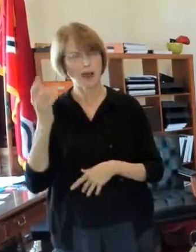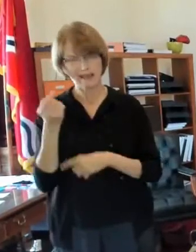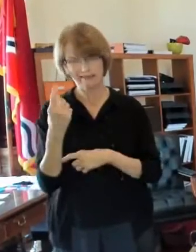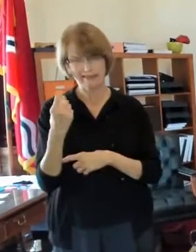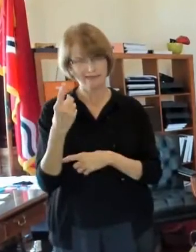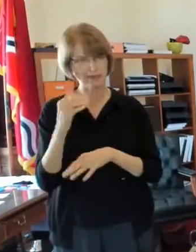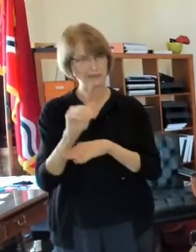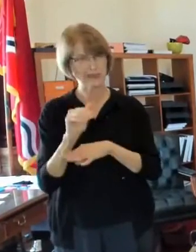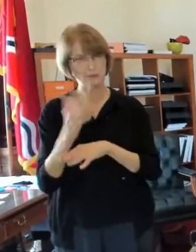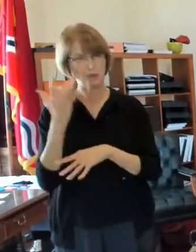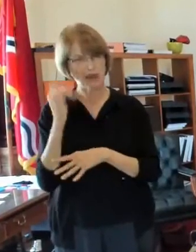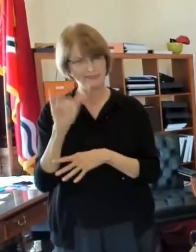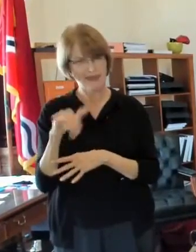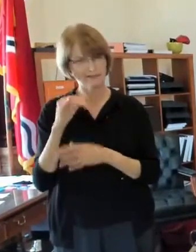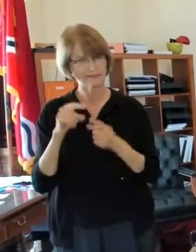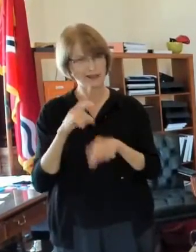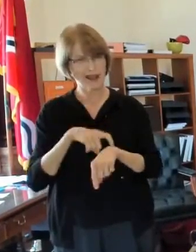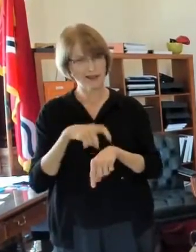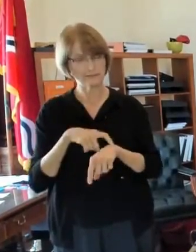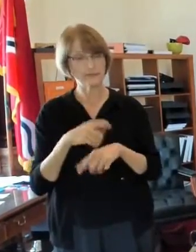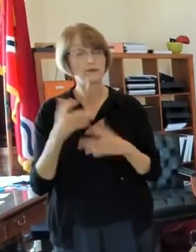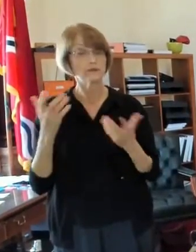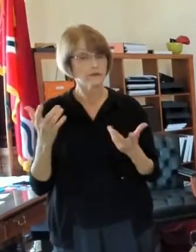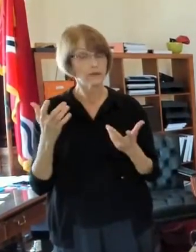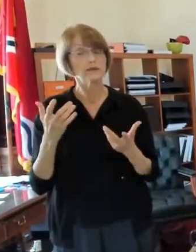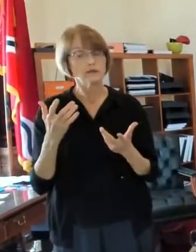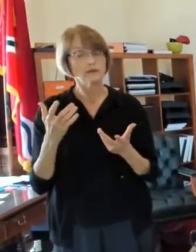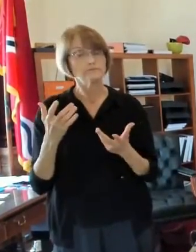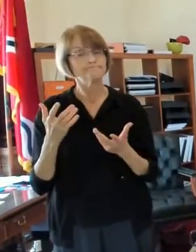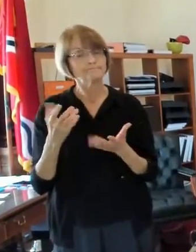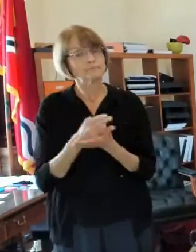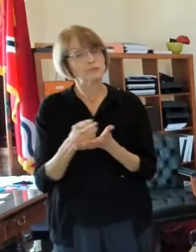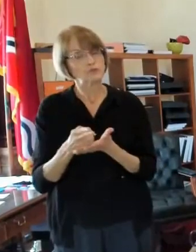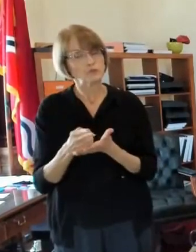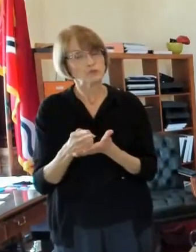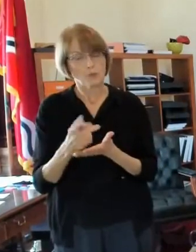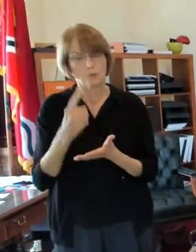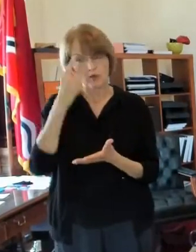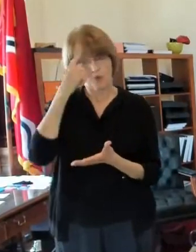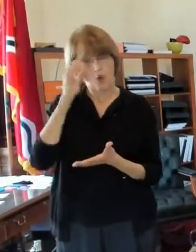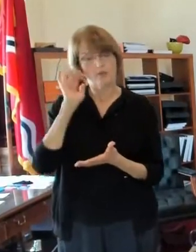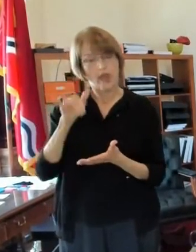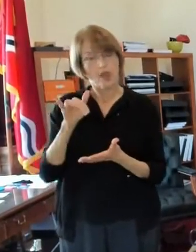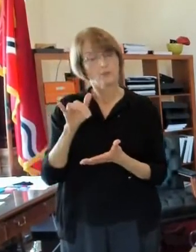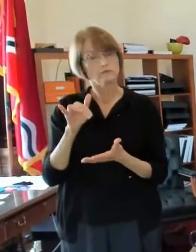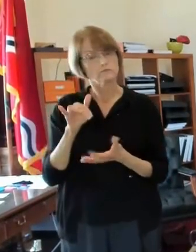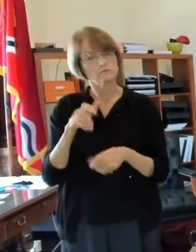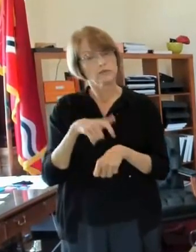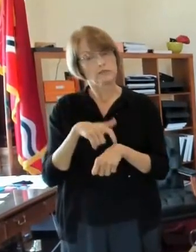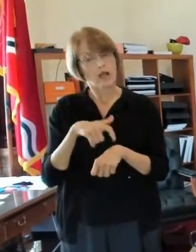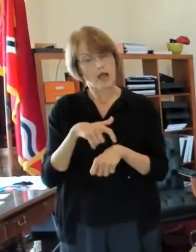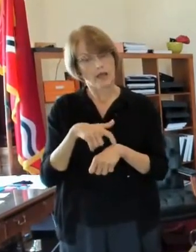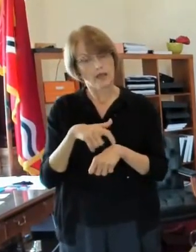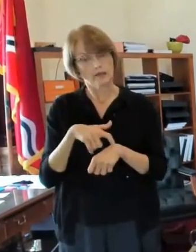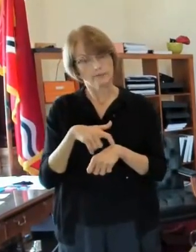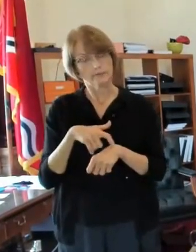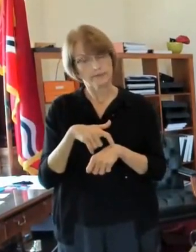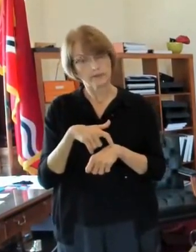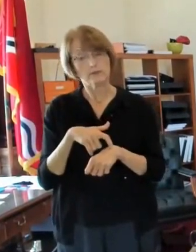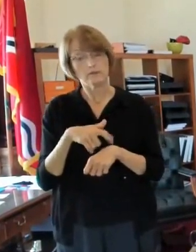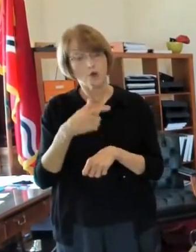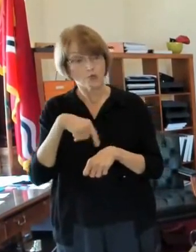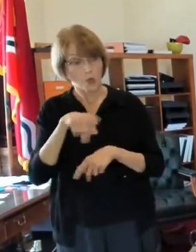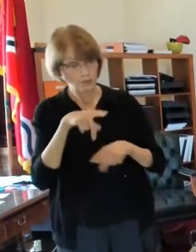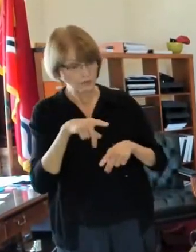and frankly it was a time that we thought was sensible enough to allow people who are going to be seated at